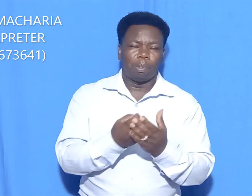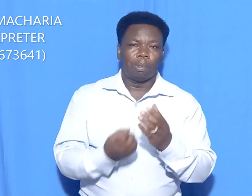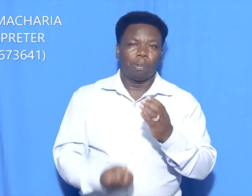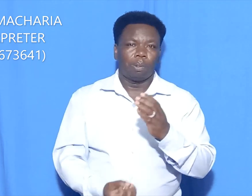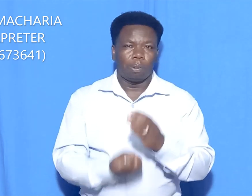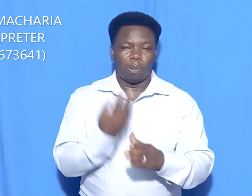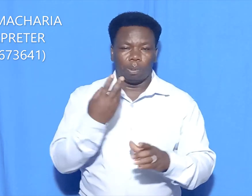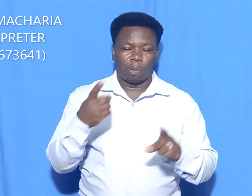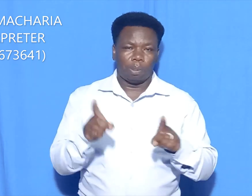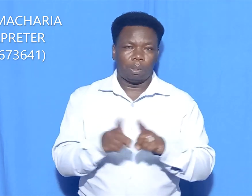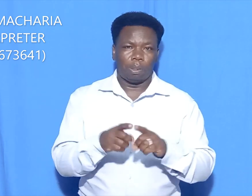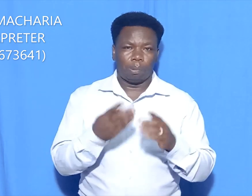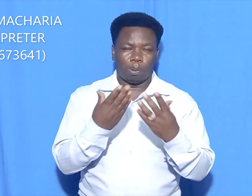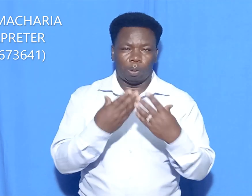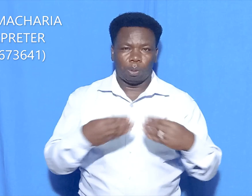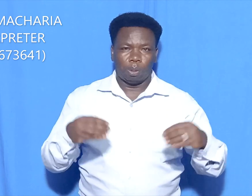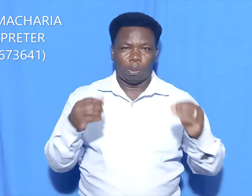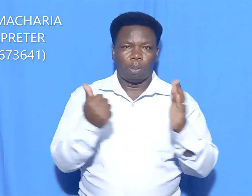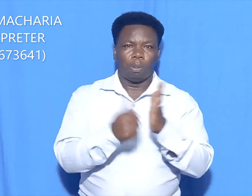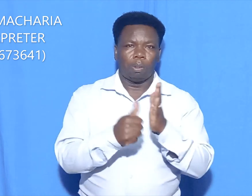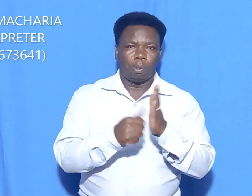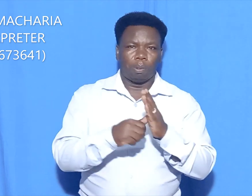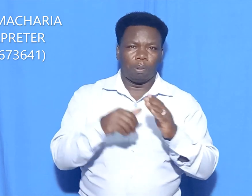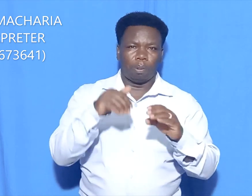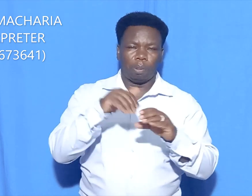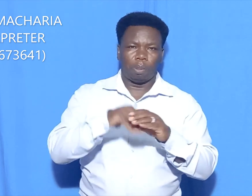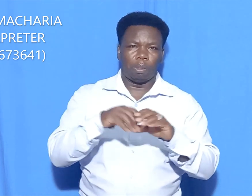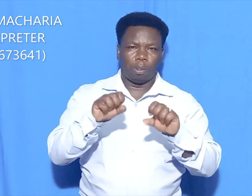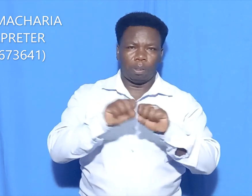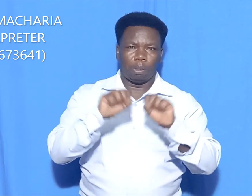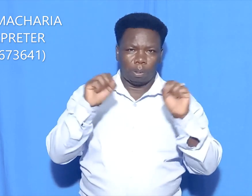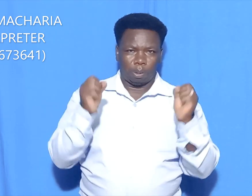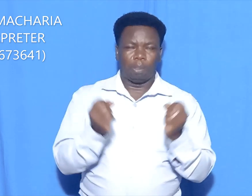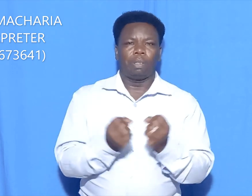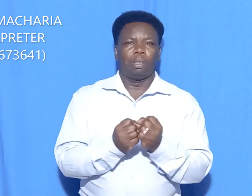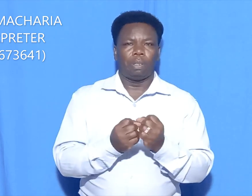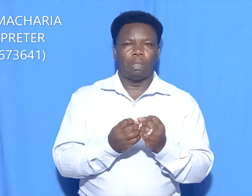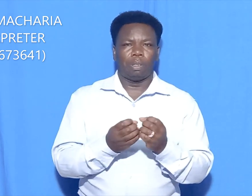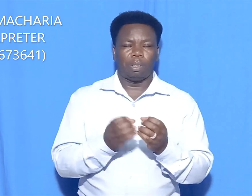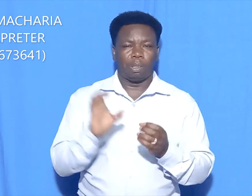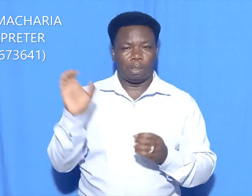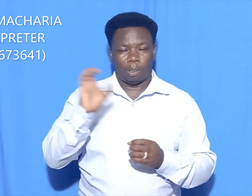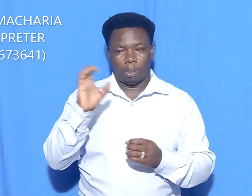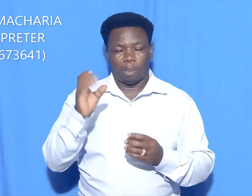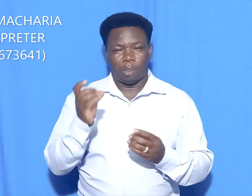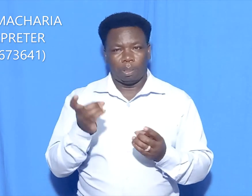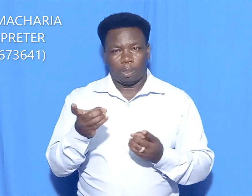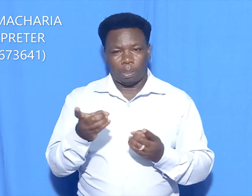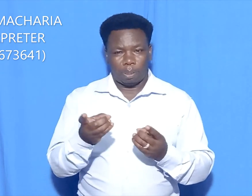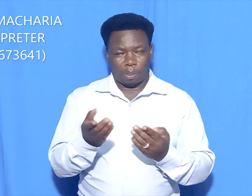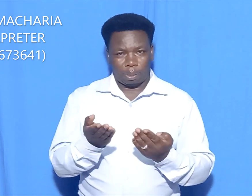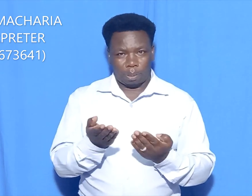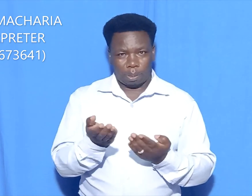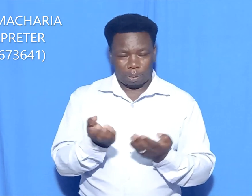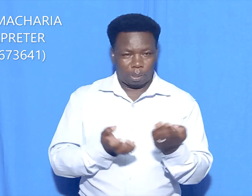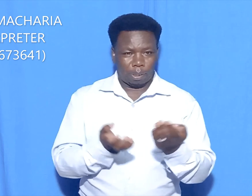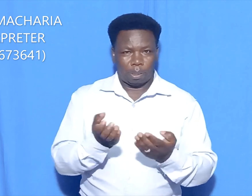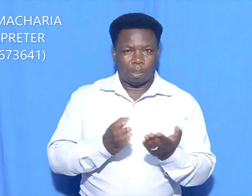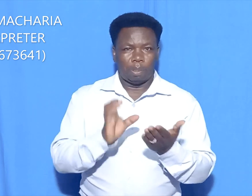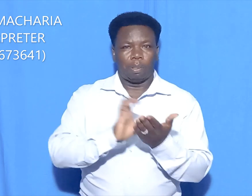society. Our Customer Delivery Charger has got four portions. The